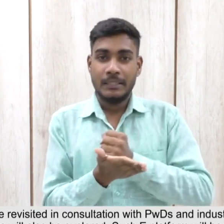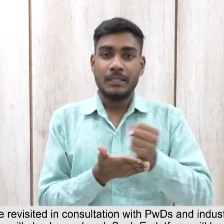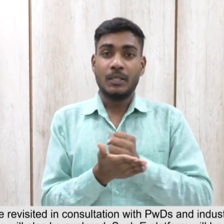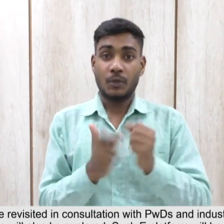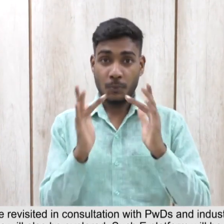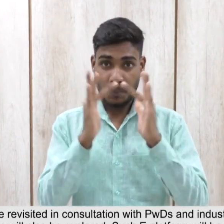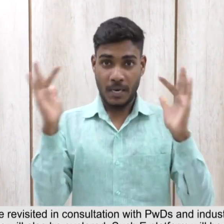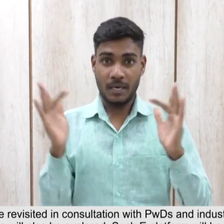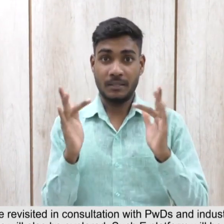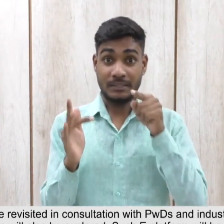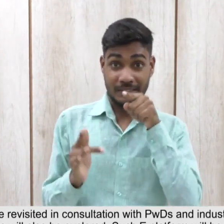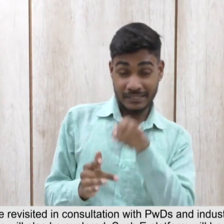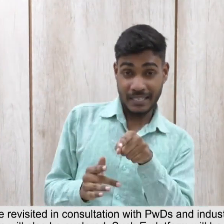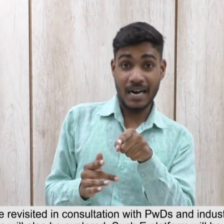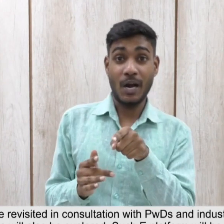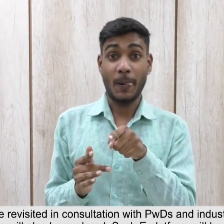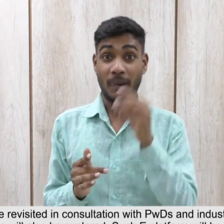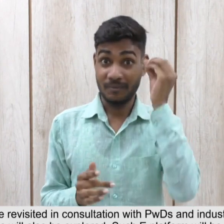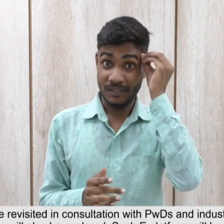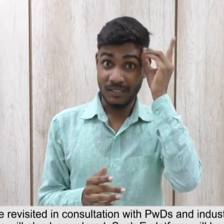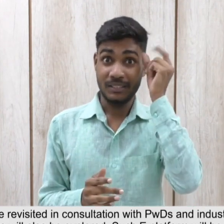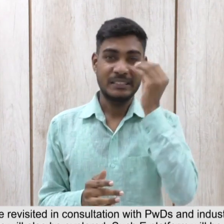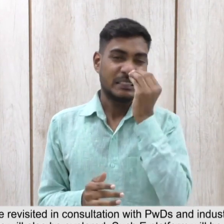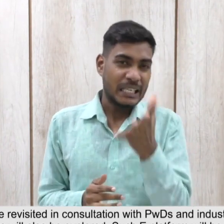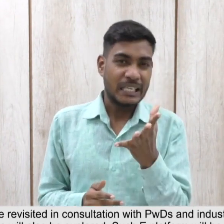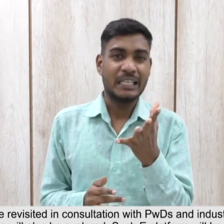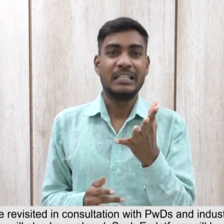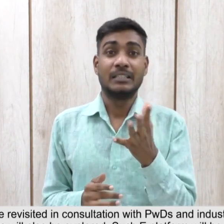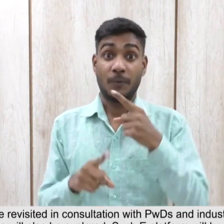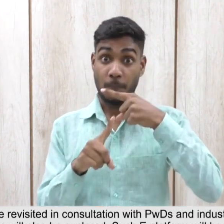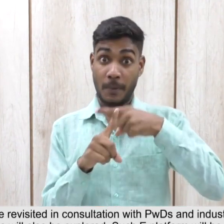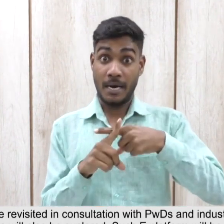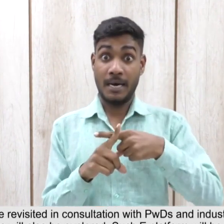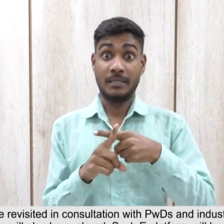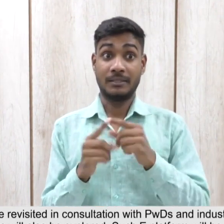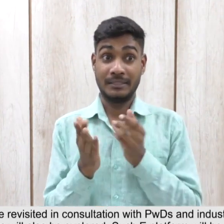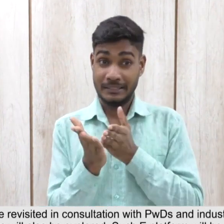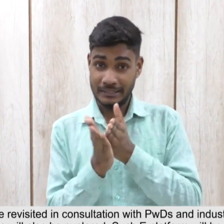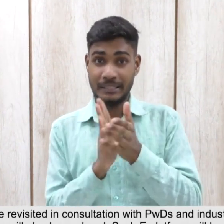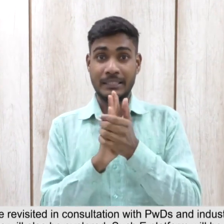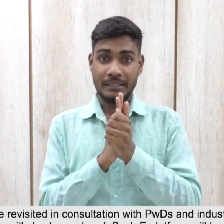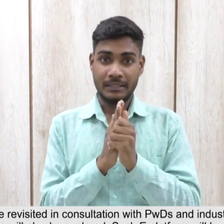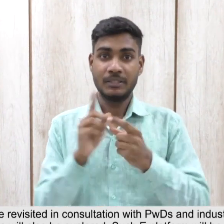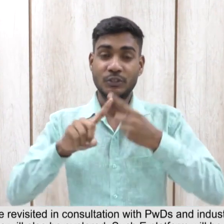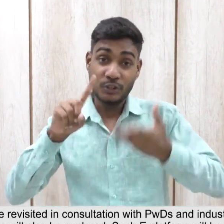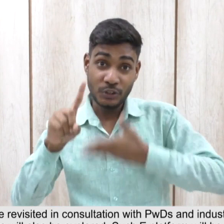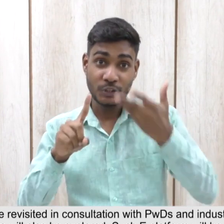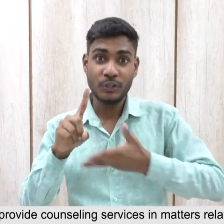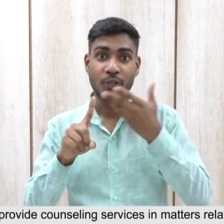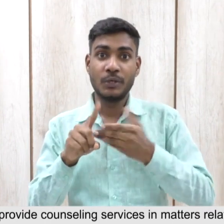e-platform for skilling of PWDs will also be explored. Such e-platform will be interactive in nature and will also provide